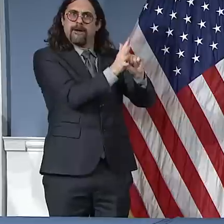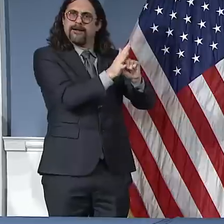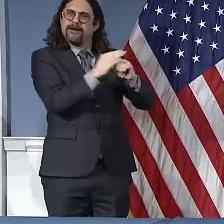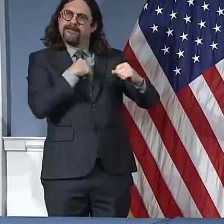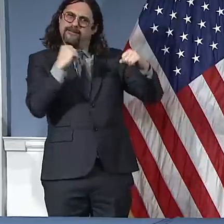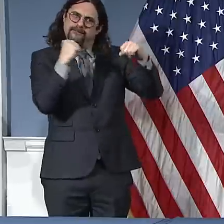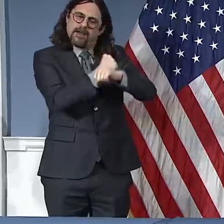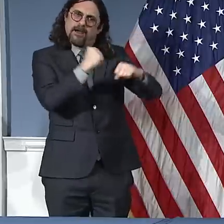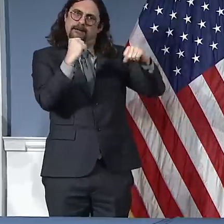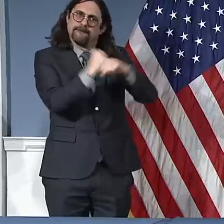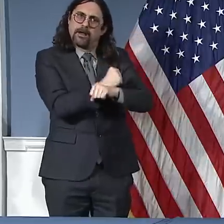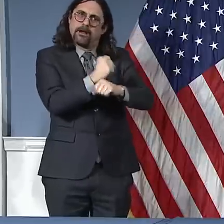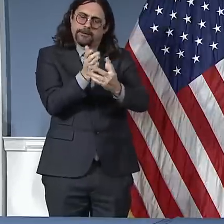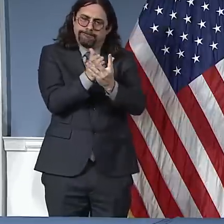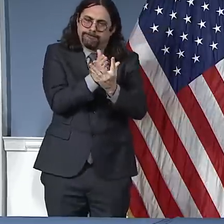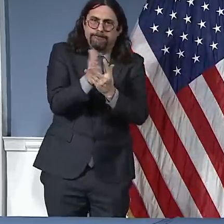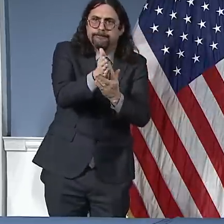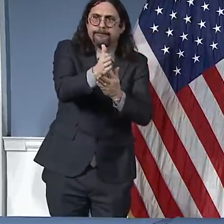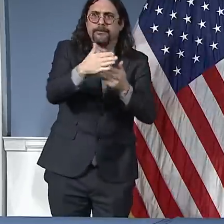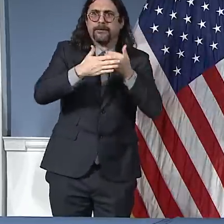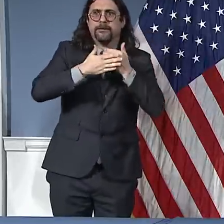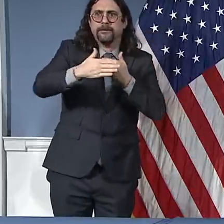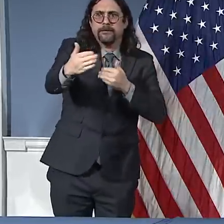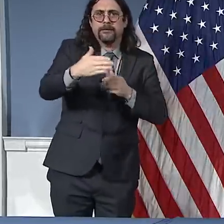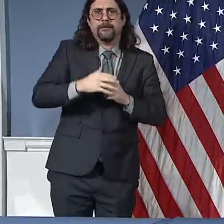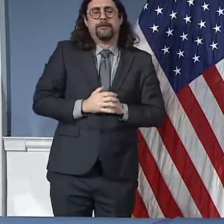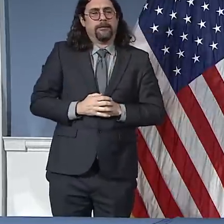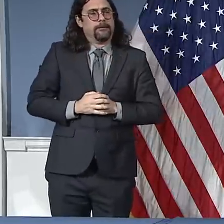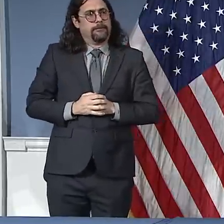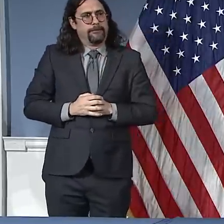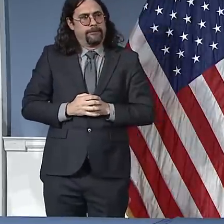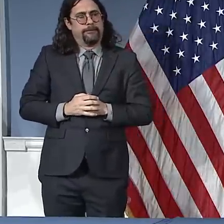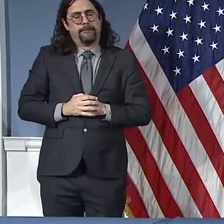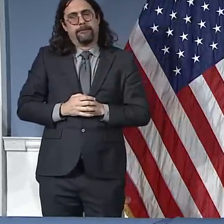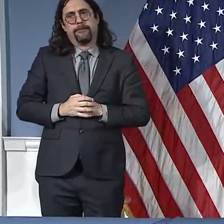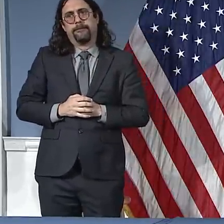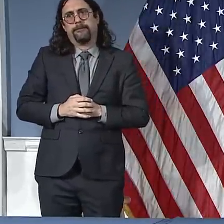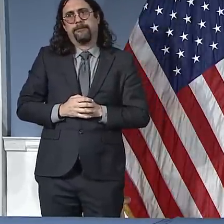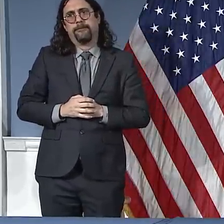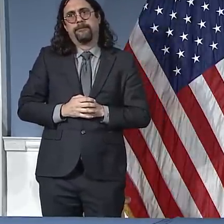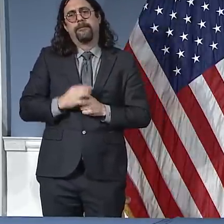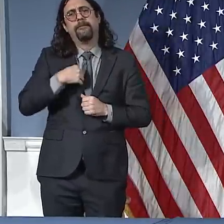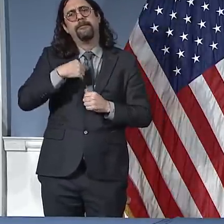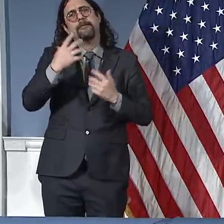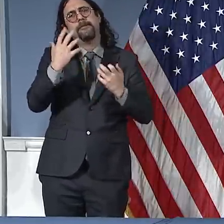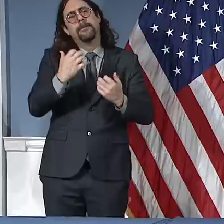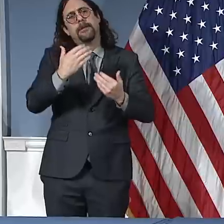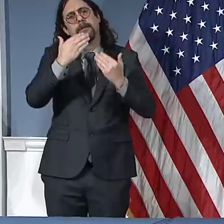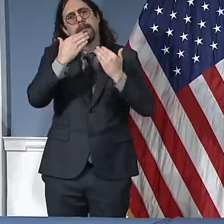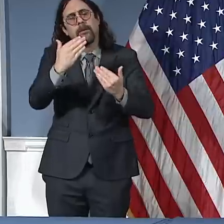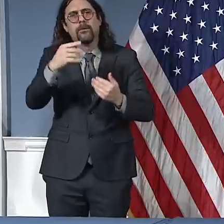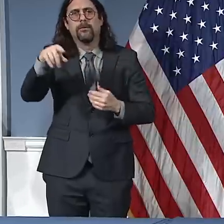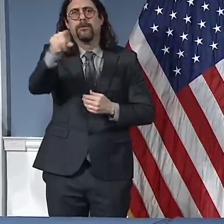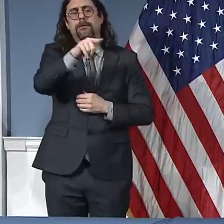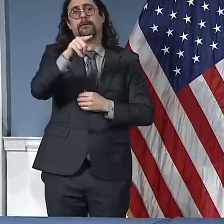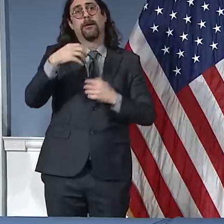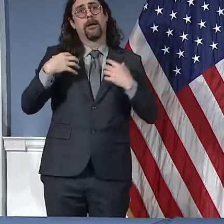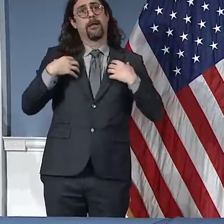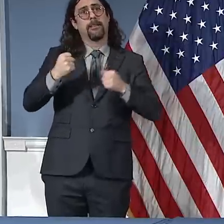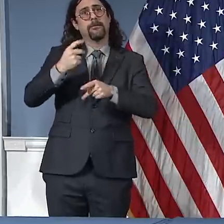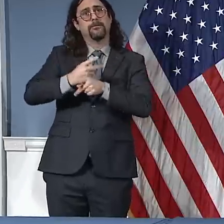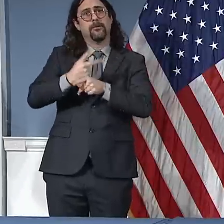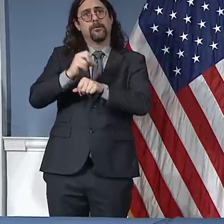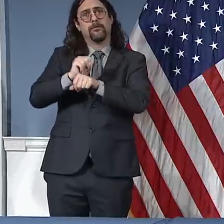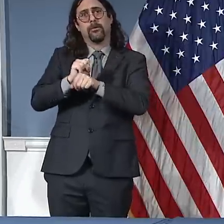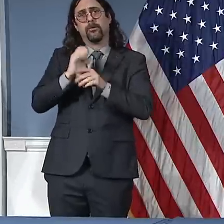The people will depend on. I want to thank again our extraordinary health care workers who every hour of every day are doing amazing